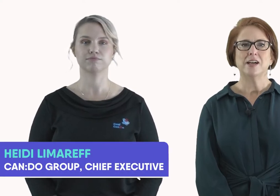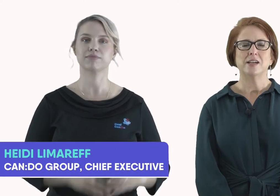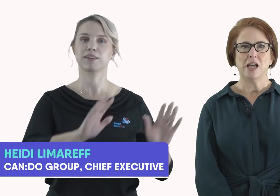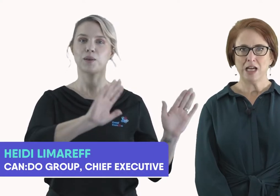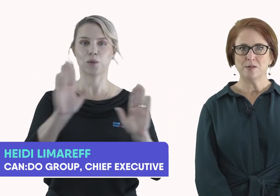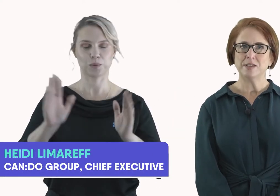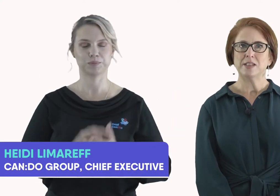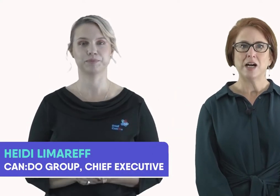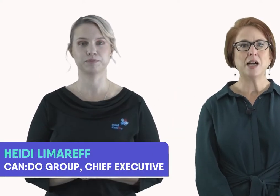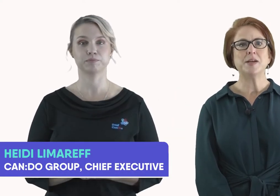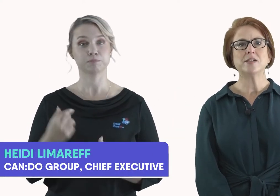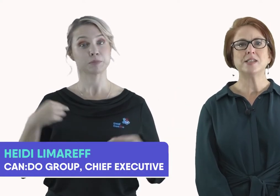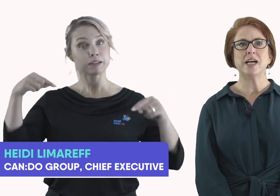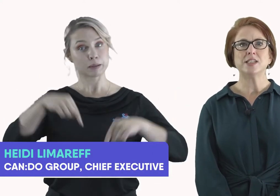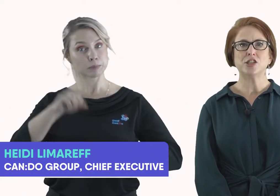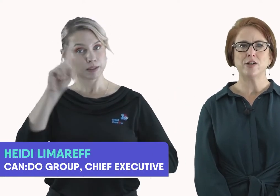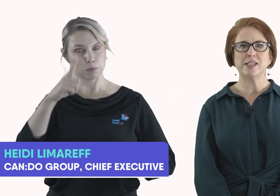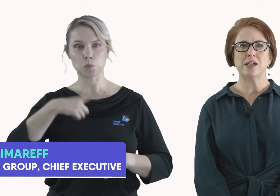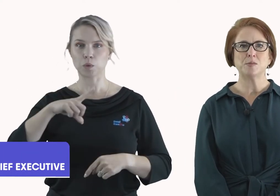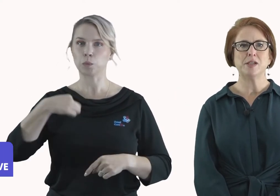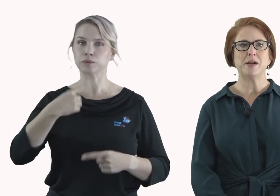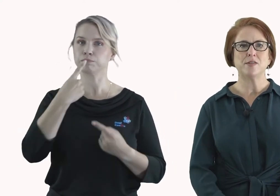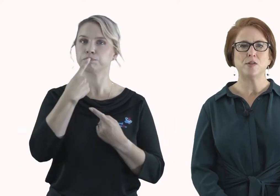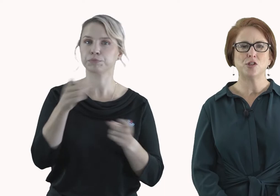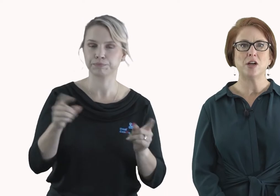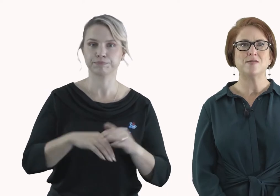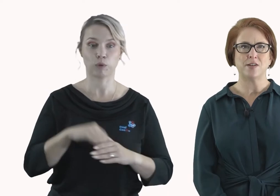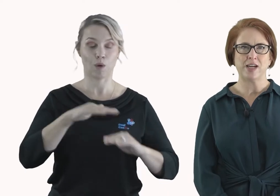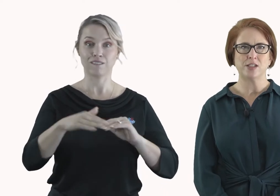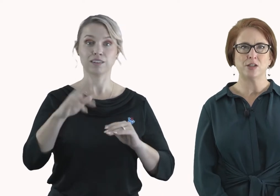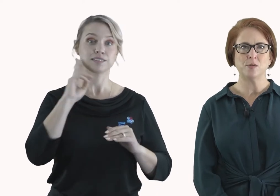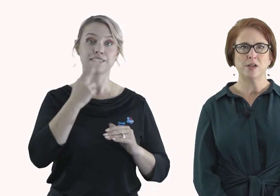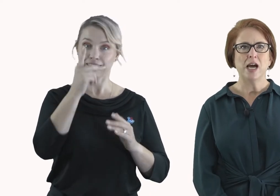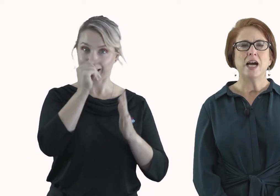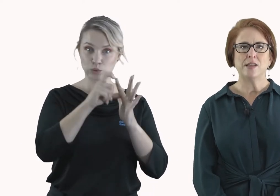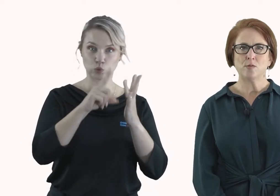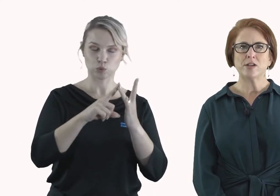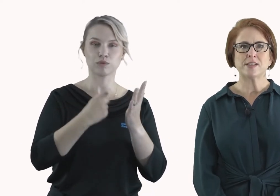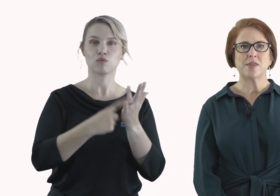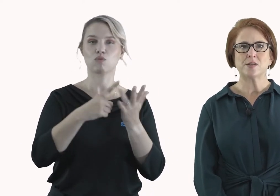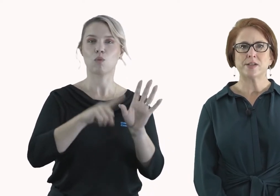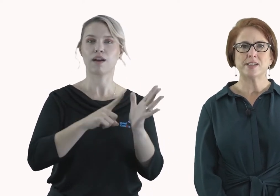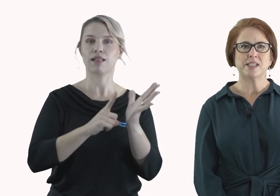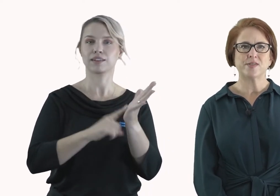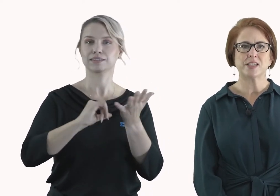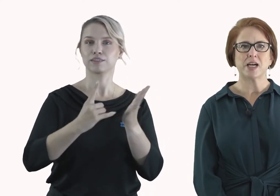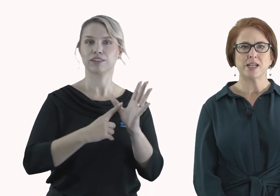Hello, I'm here today to share an announcement about the future of Deaf Can Do and the Royal South Australian Deaf Society.